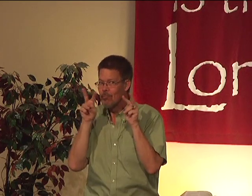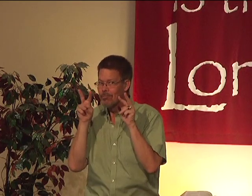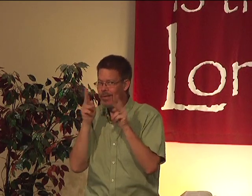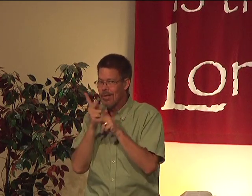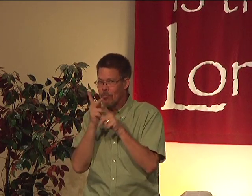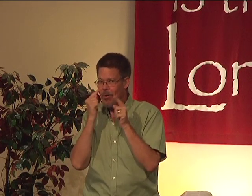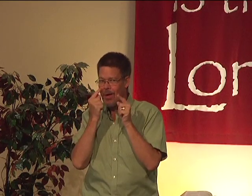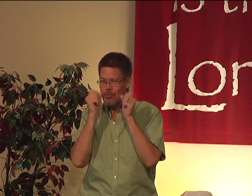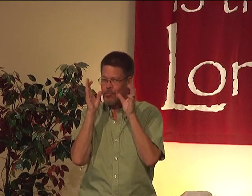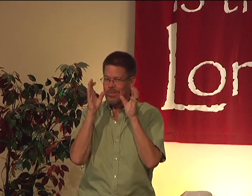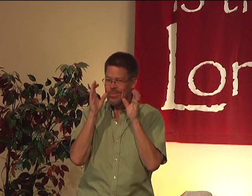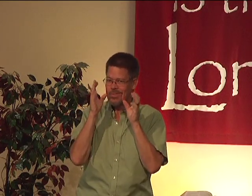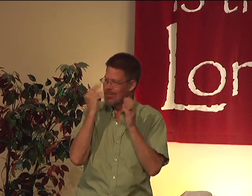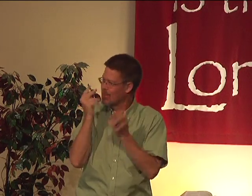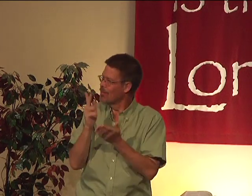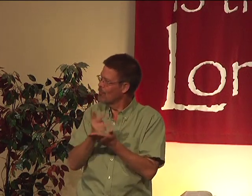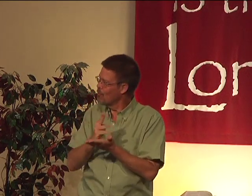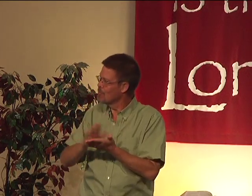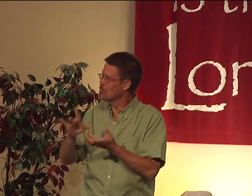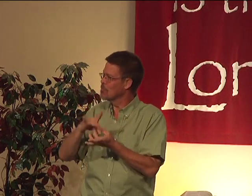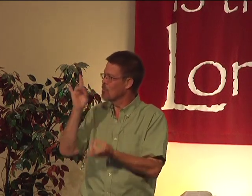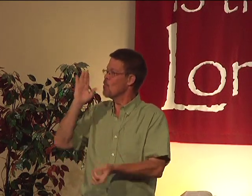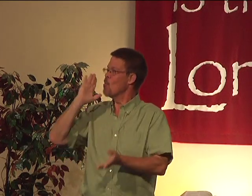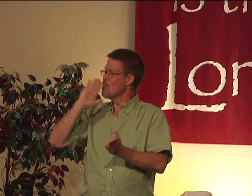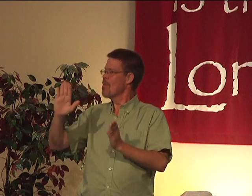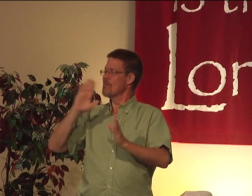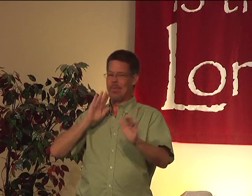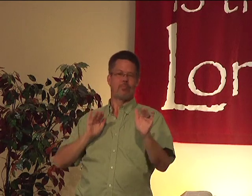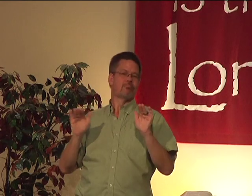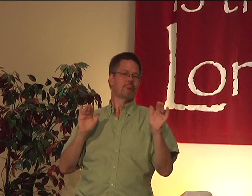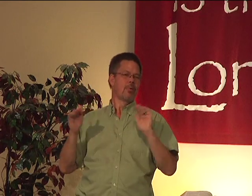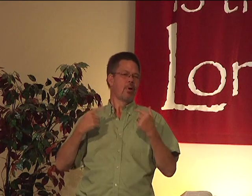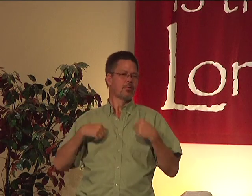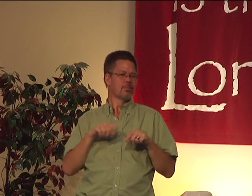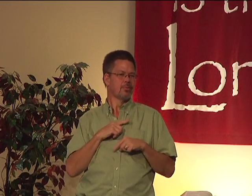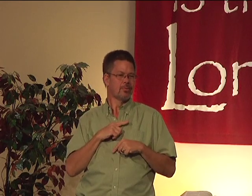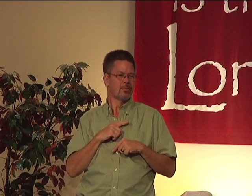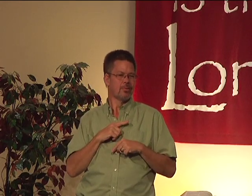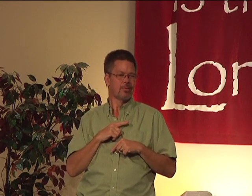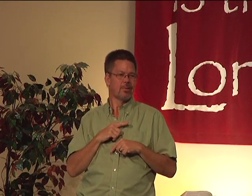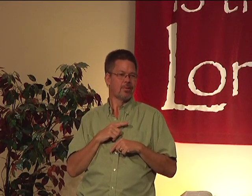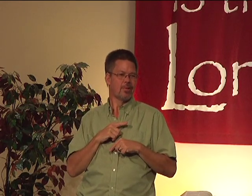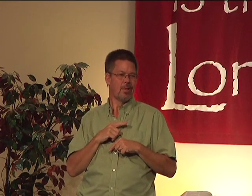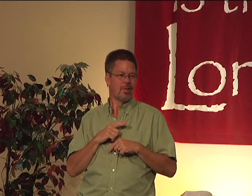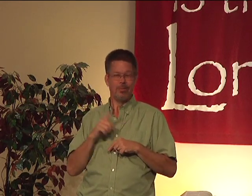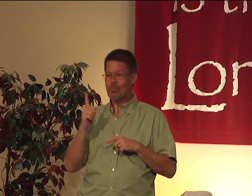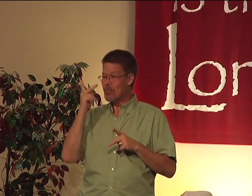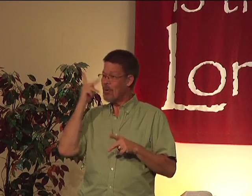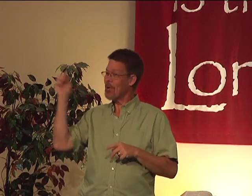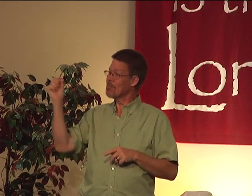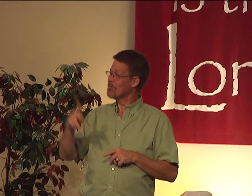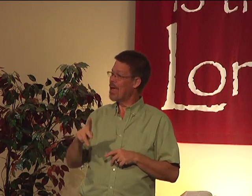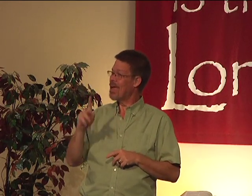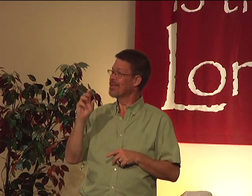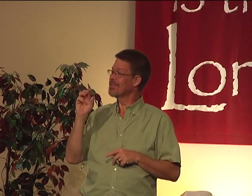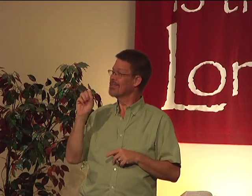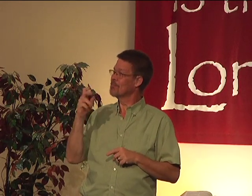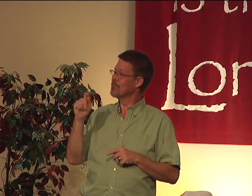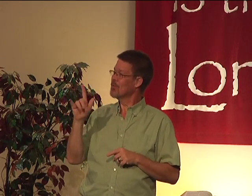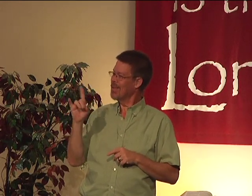of us. Watch out. Keep your eyes open. Because the Holy Spirit will be nudging each of us. And Peter will